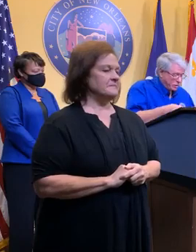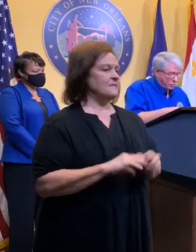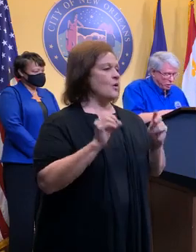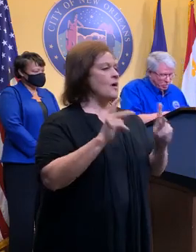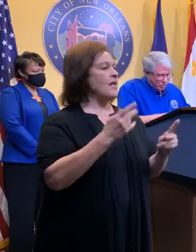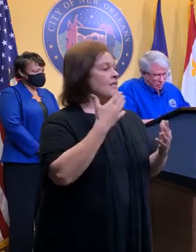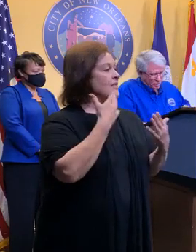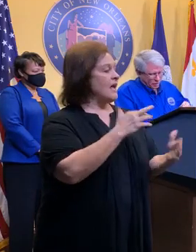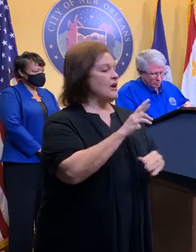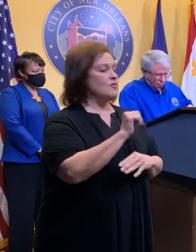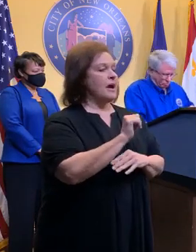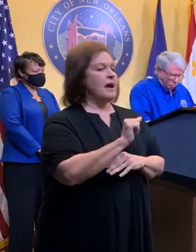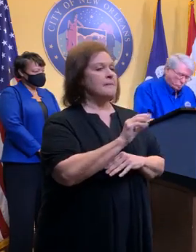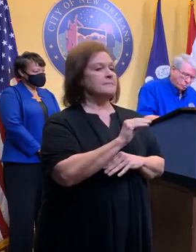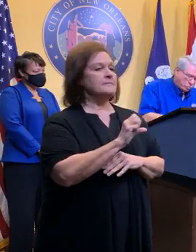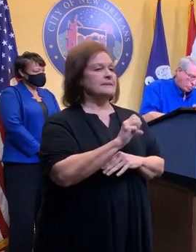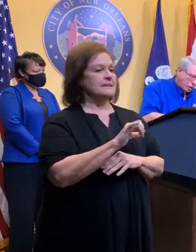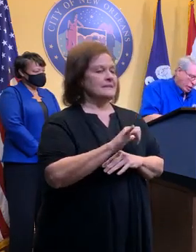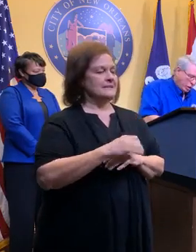All right. Thanks, Ramsey.